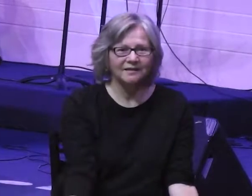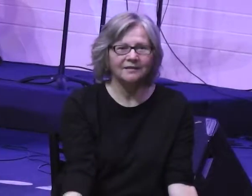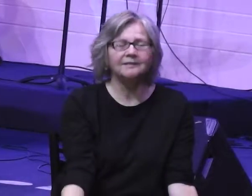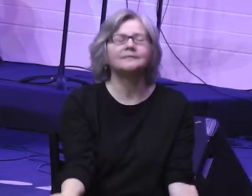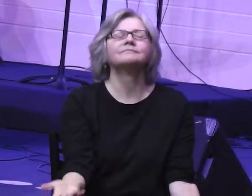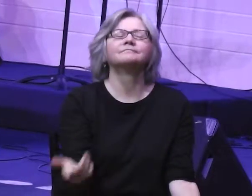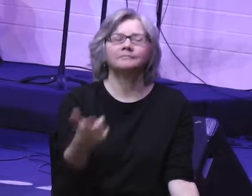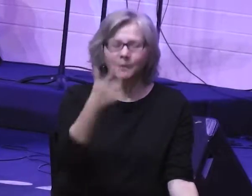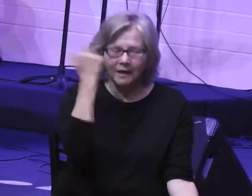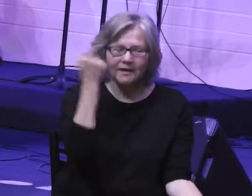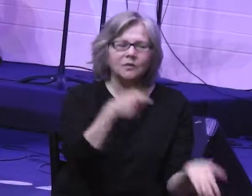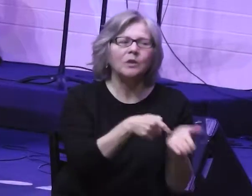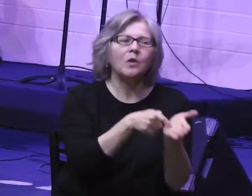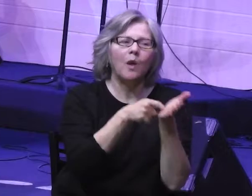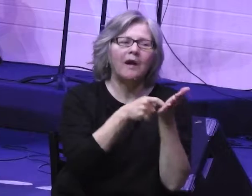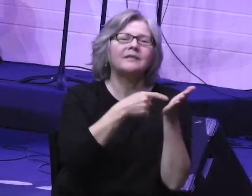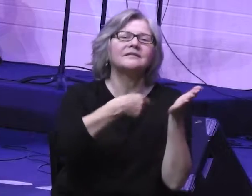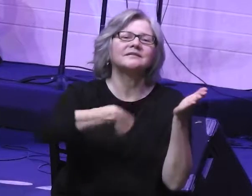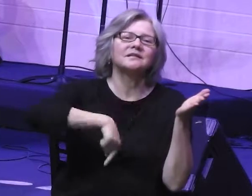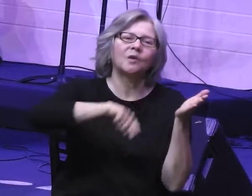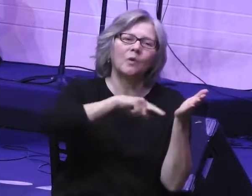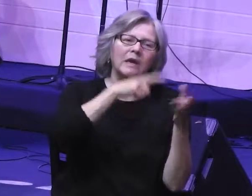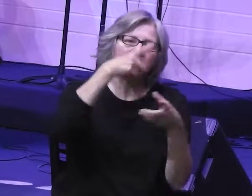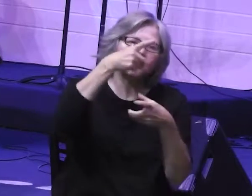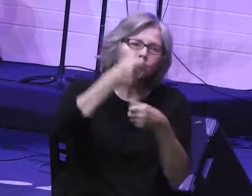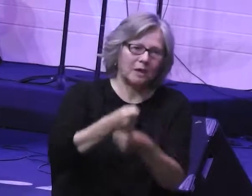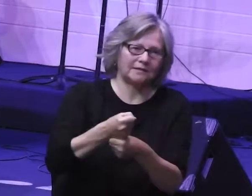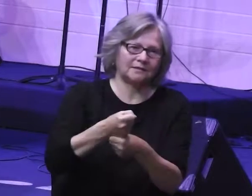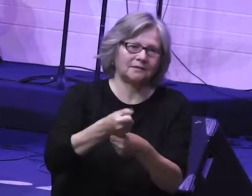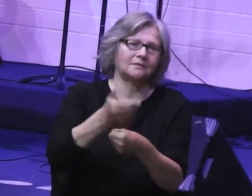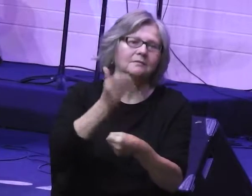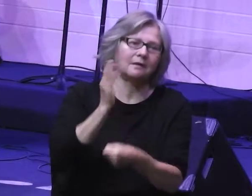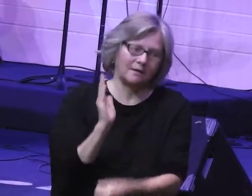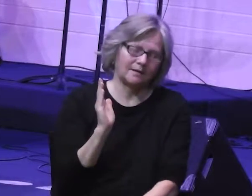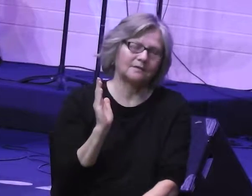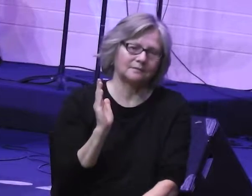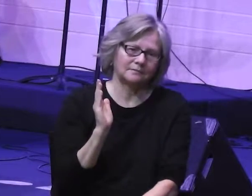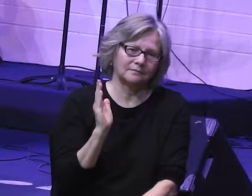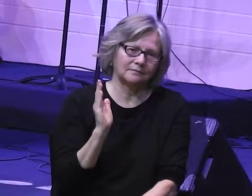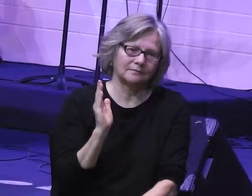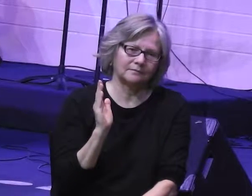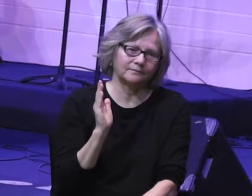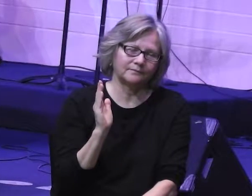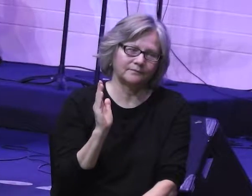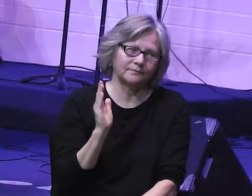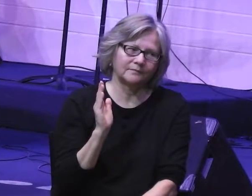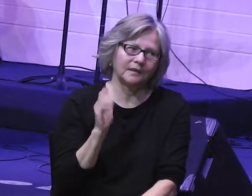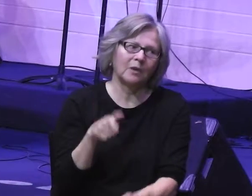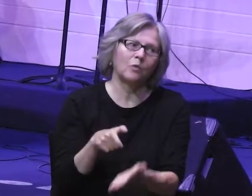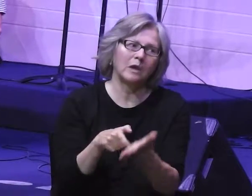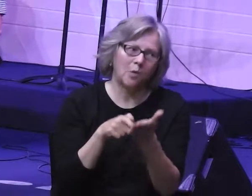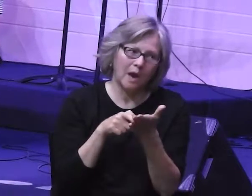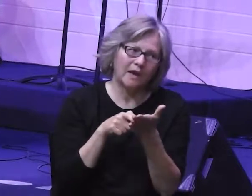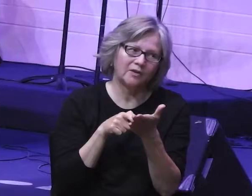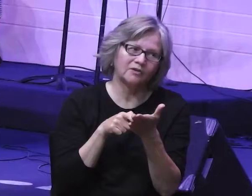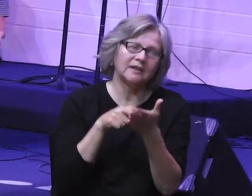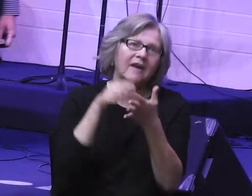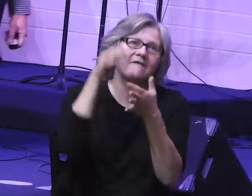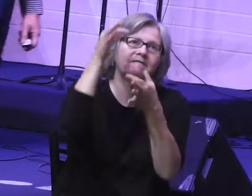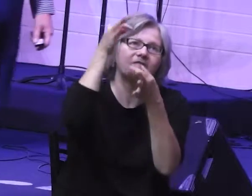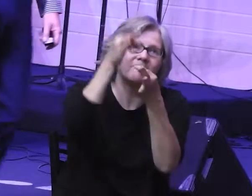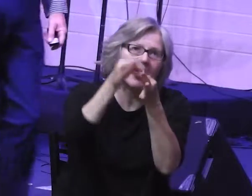Because it requires that we trust God. Because it requires